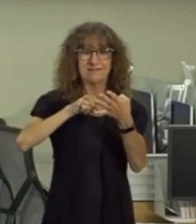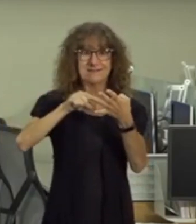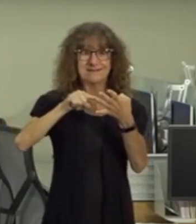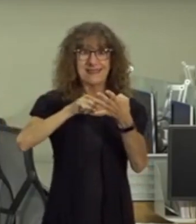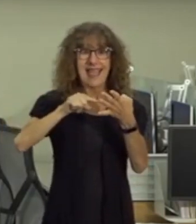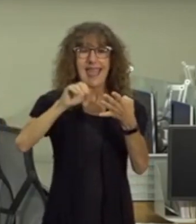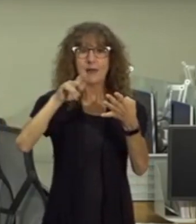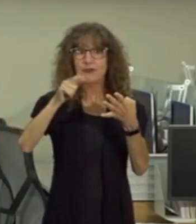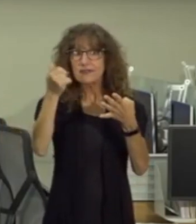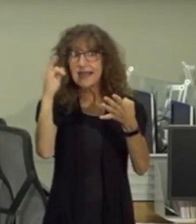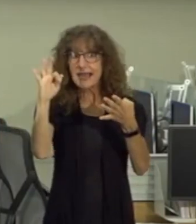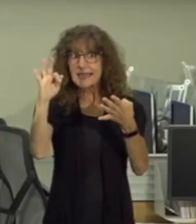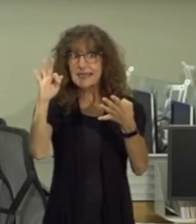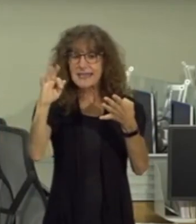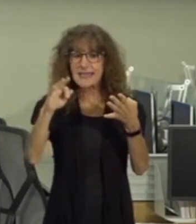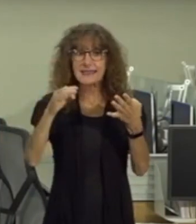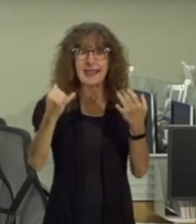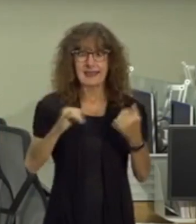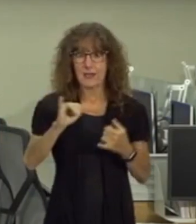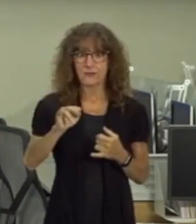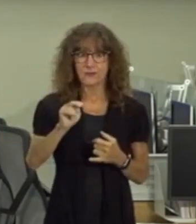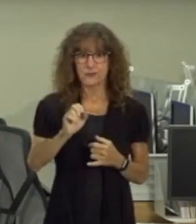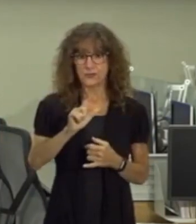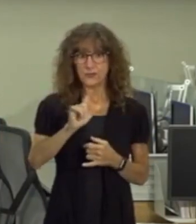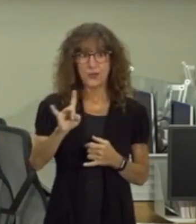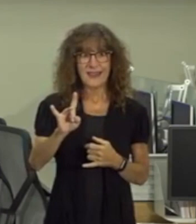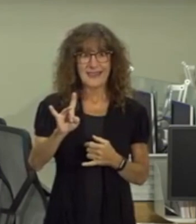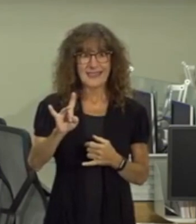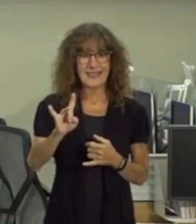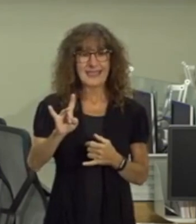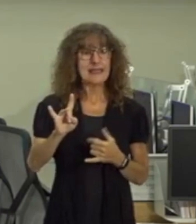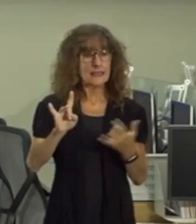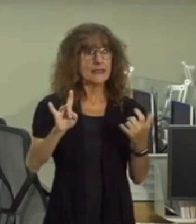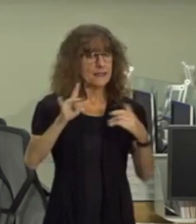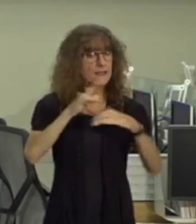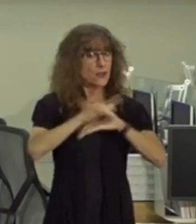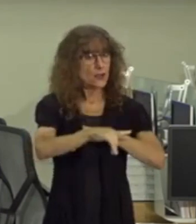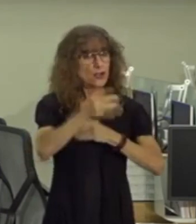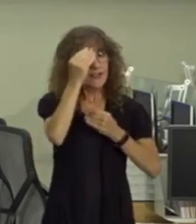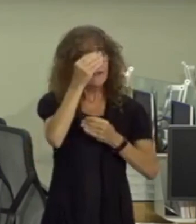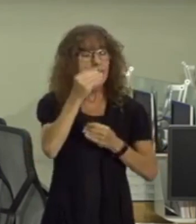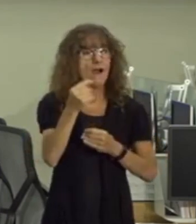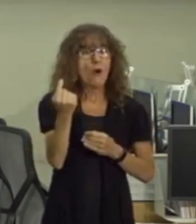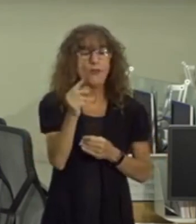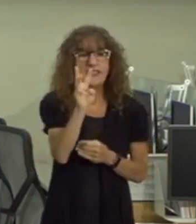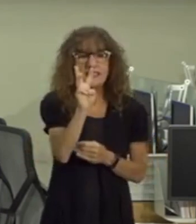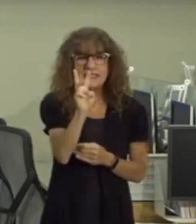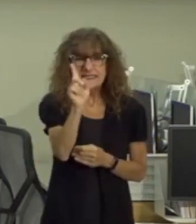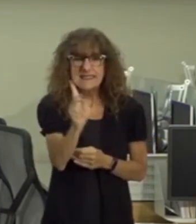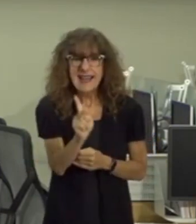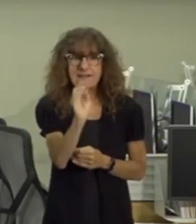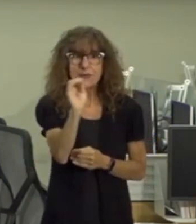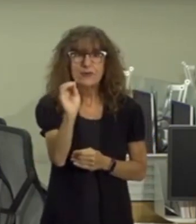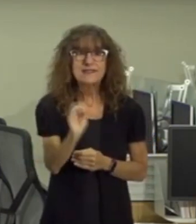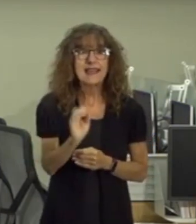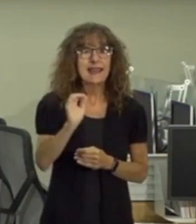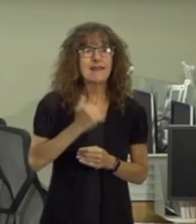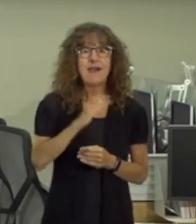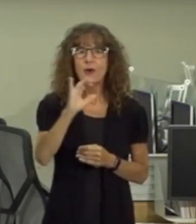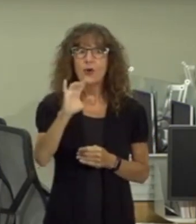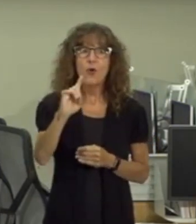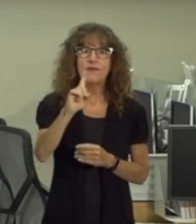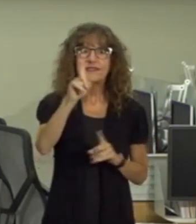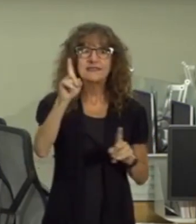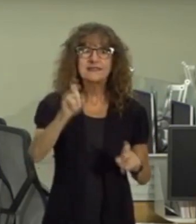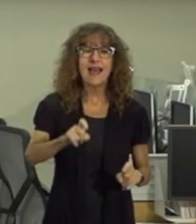19th and during the week of June 28th preliminary data shows only six and a half percent of our kovat